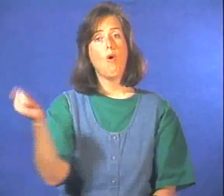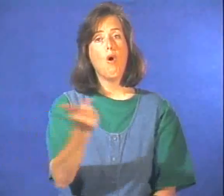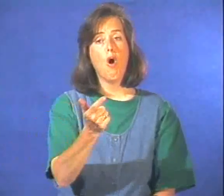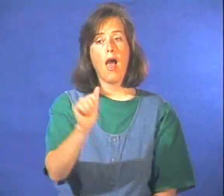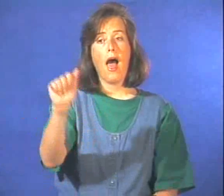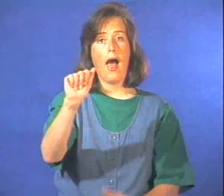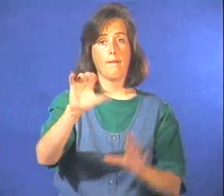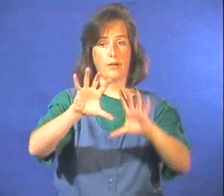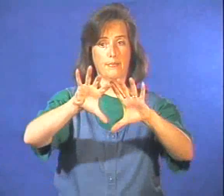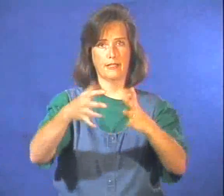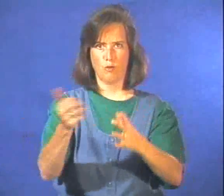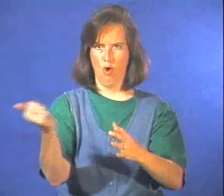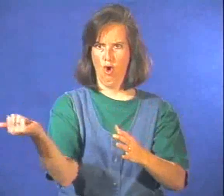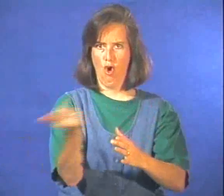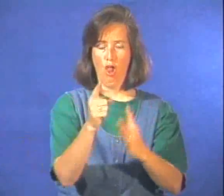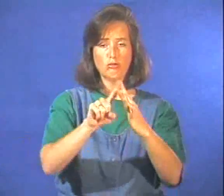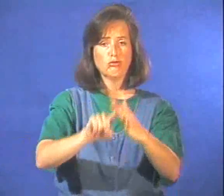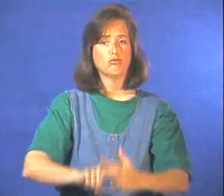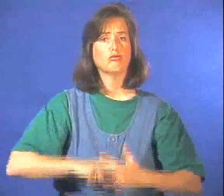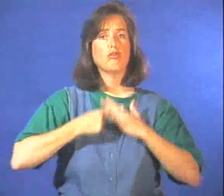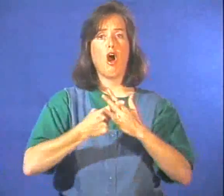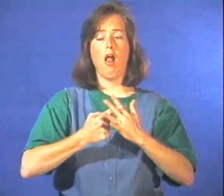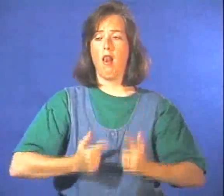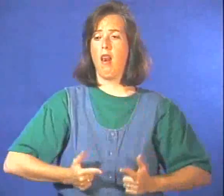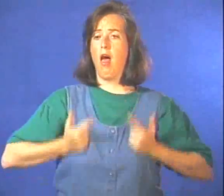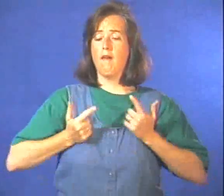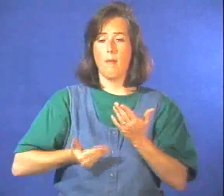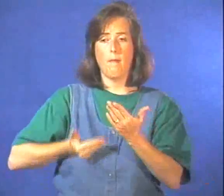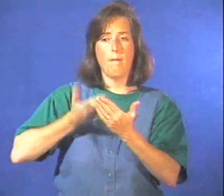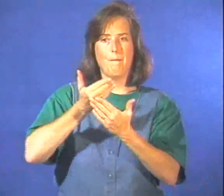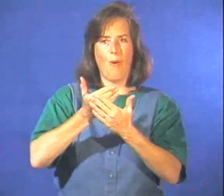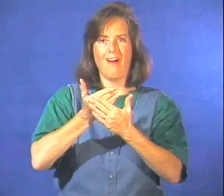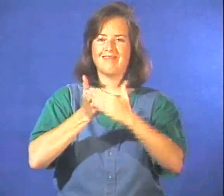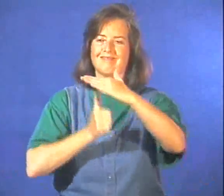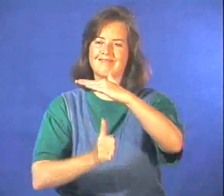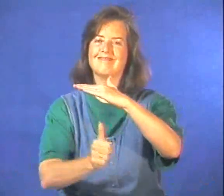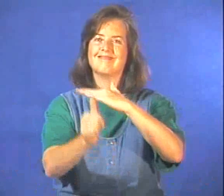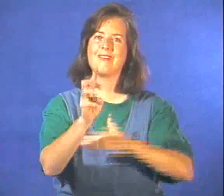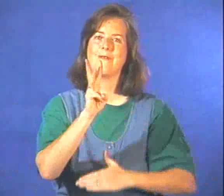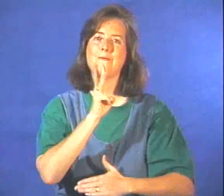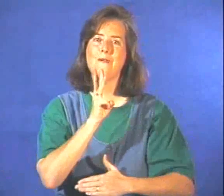All amphibians begin their lives breathing underwater